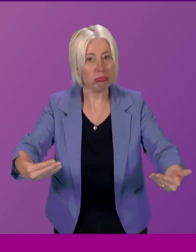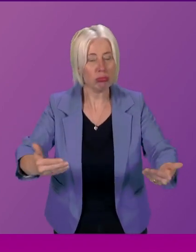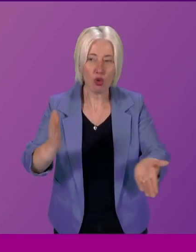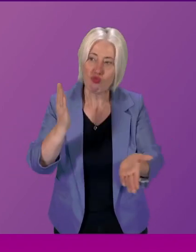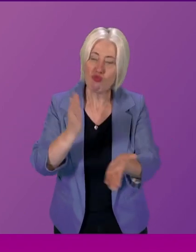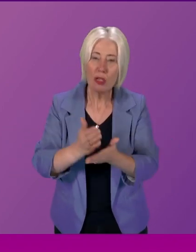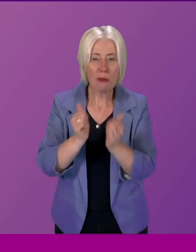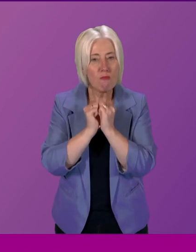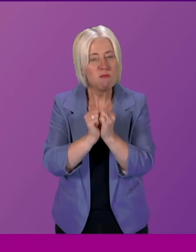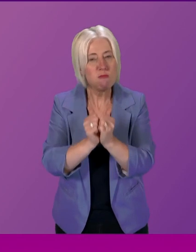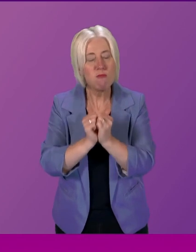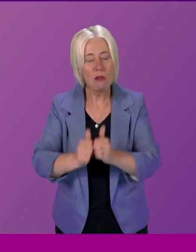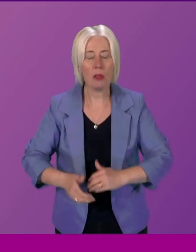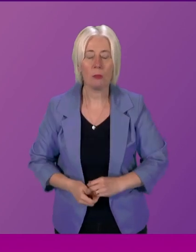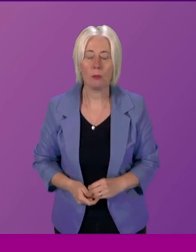fulsome way